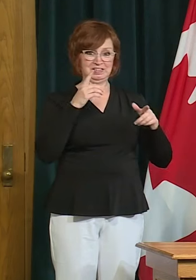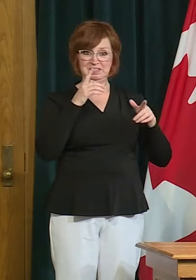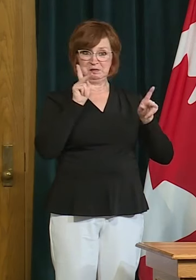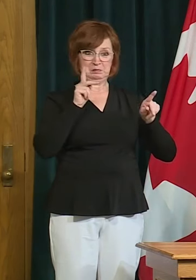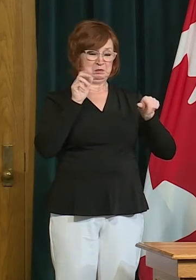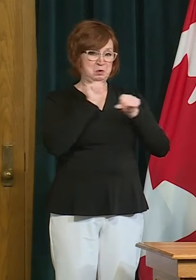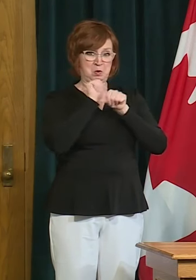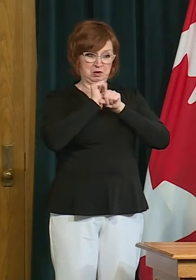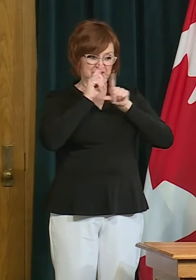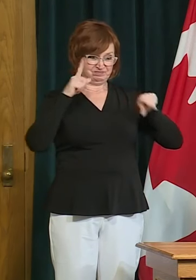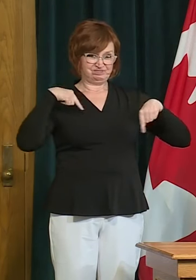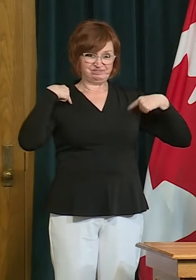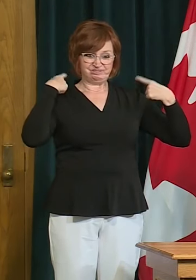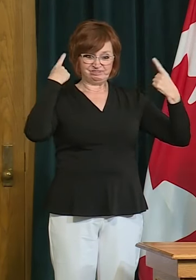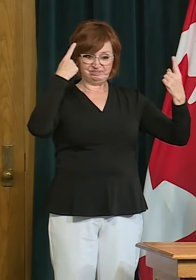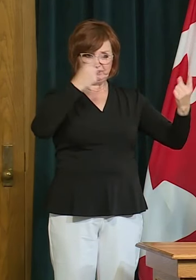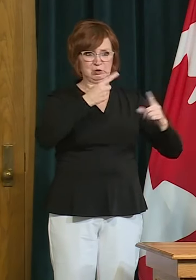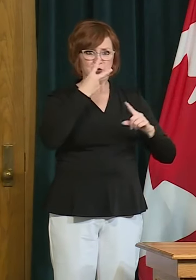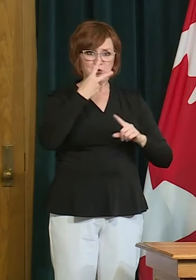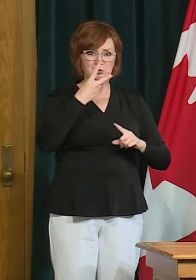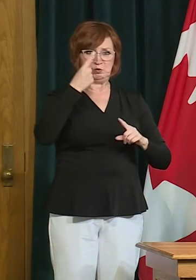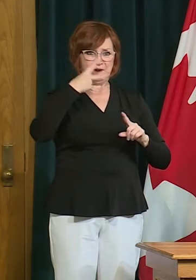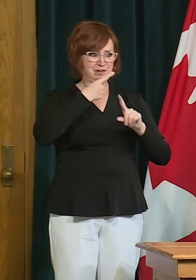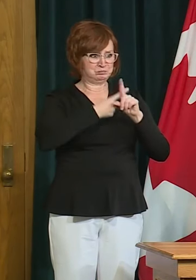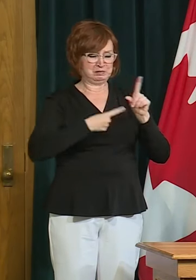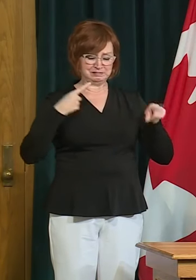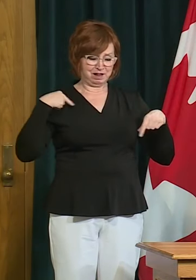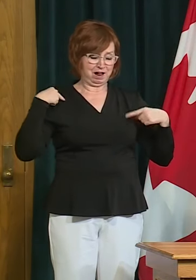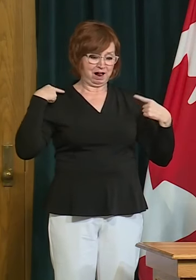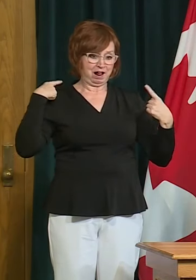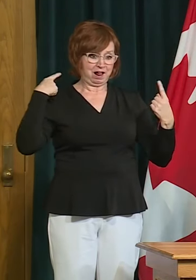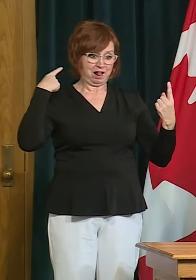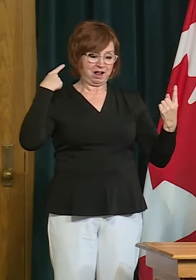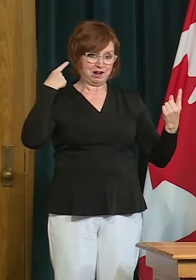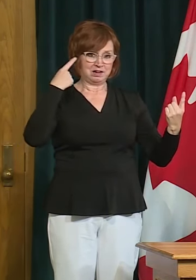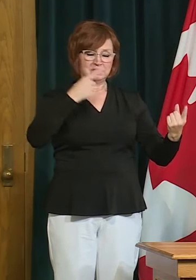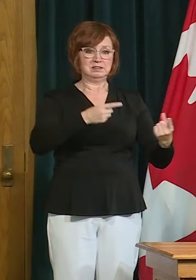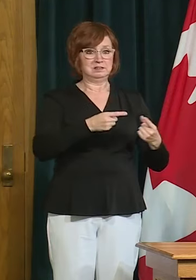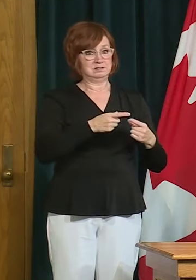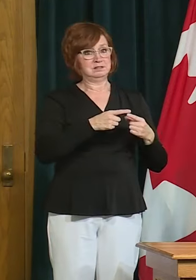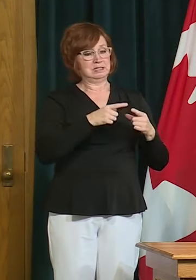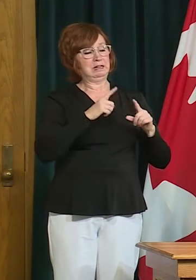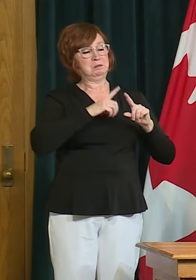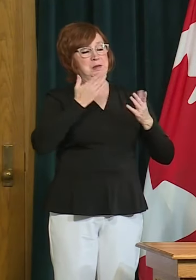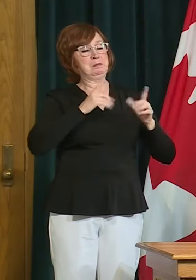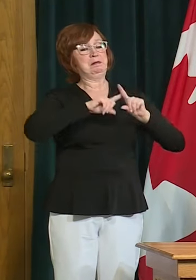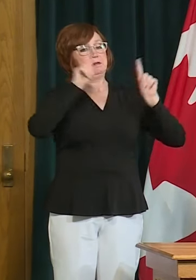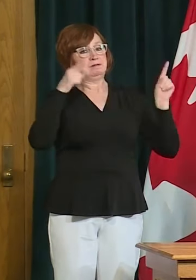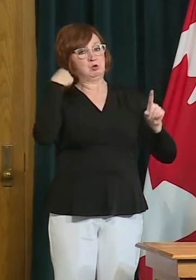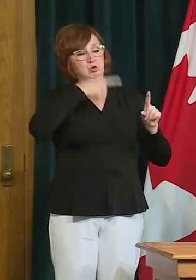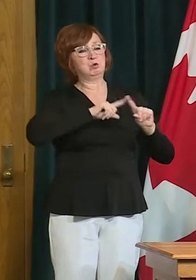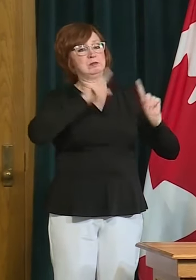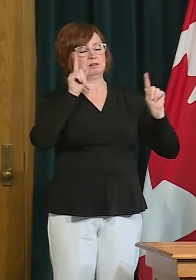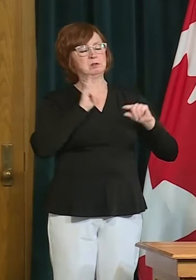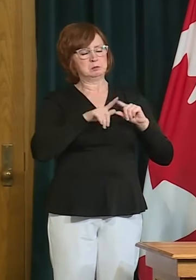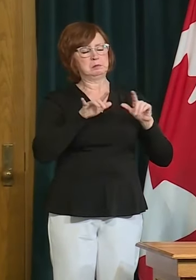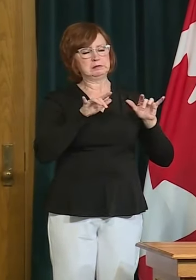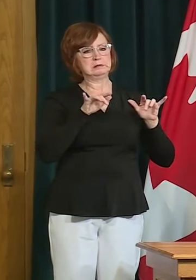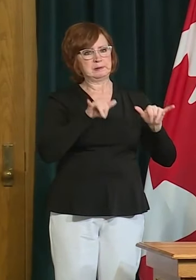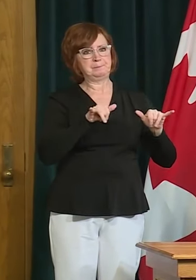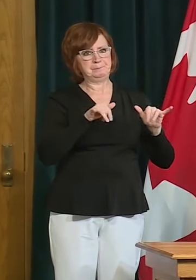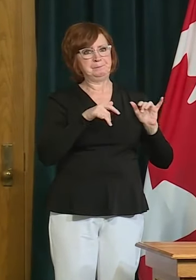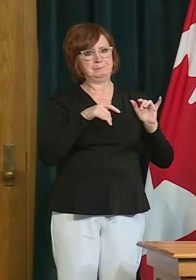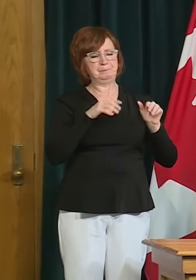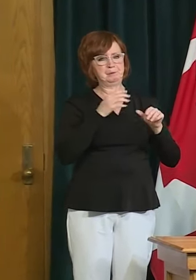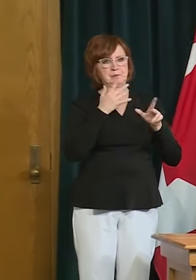entire uh last two and a half months where we have been working our way through this pandemic one thing i just want to say